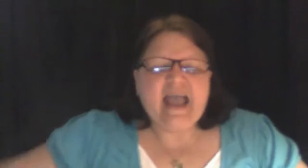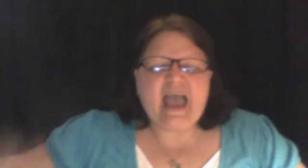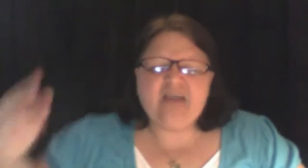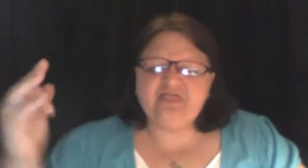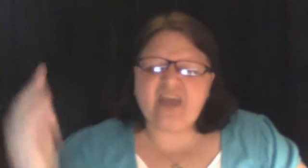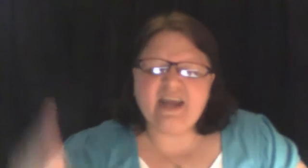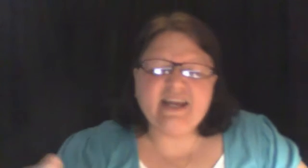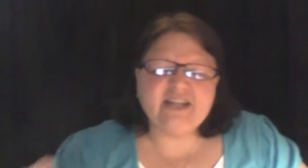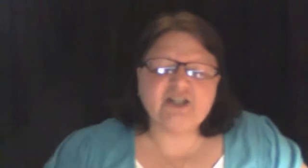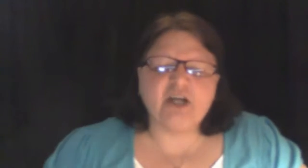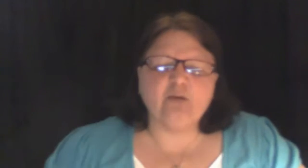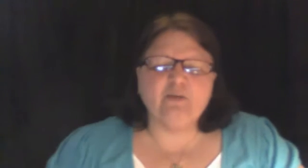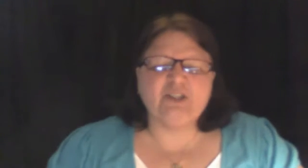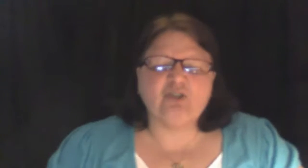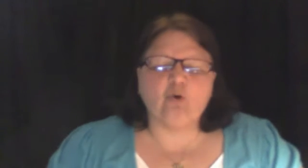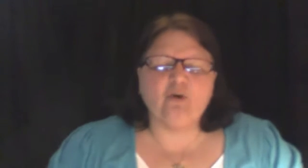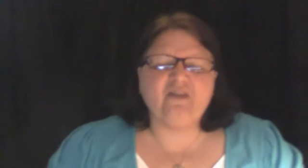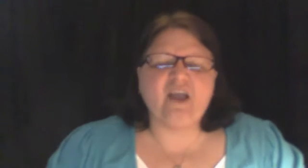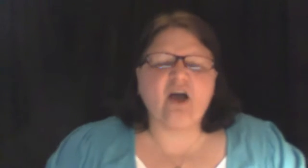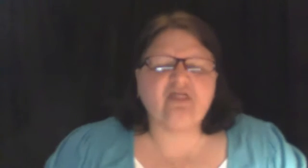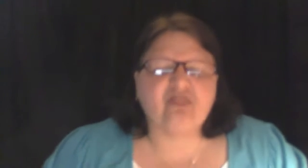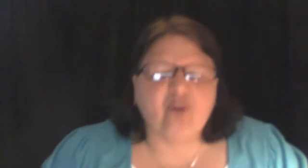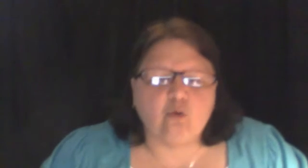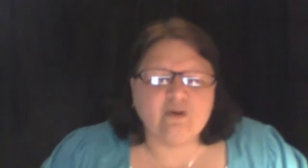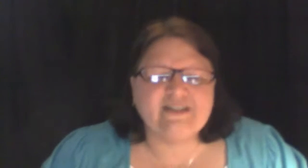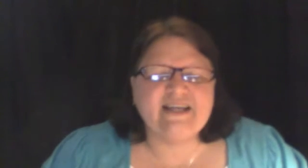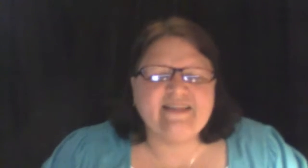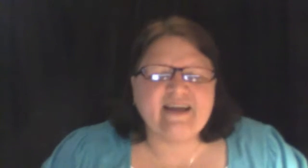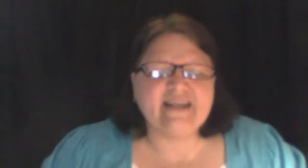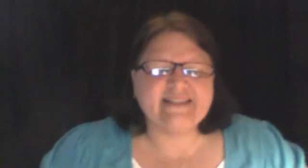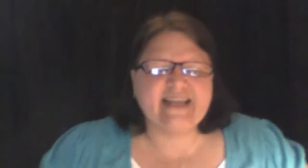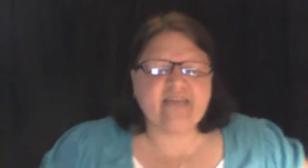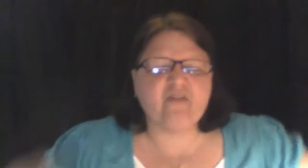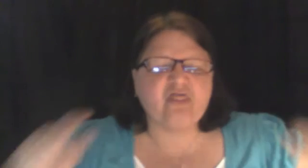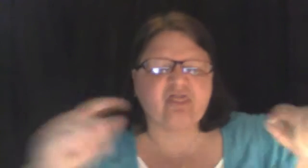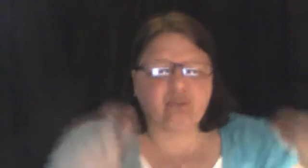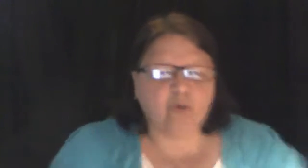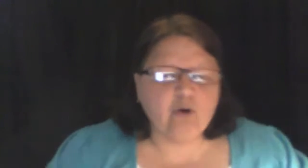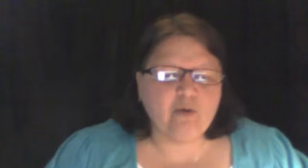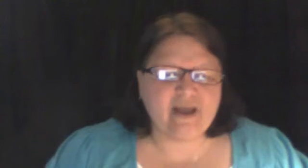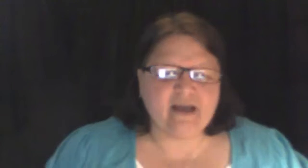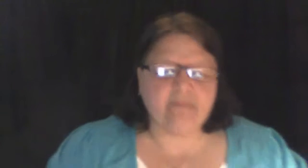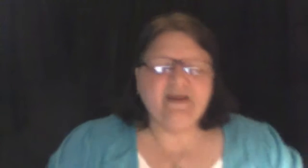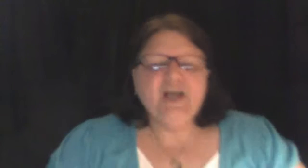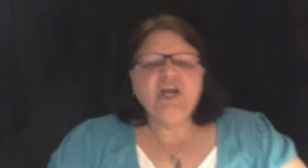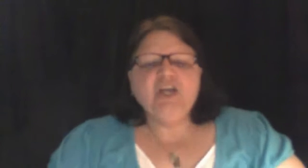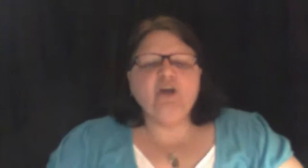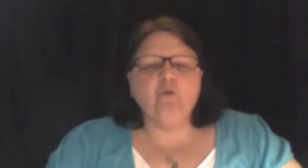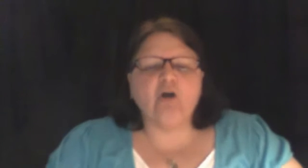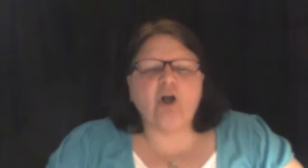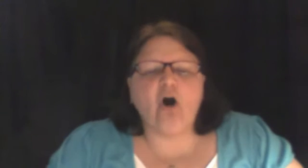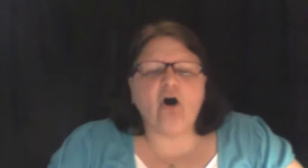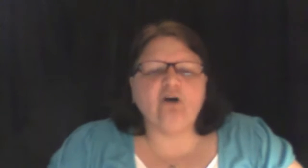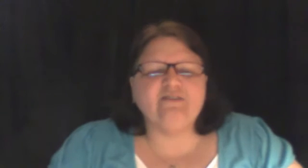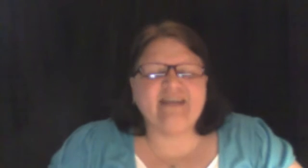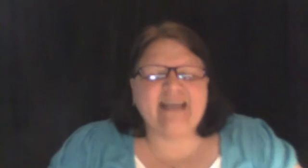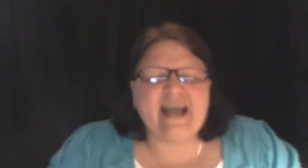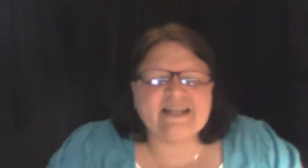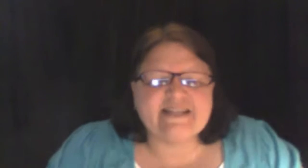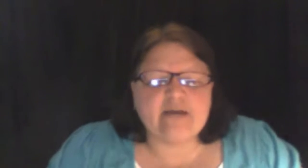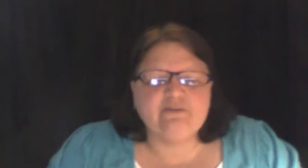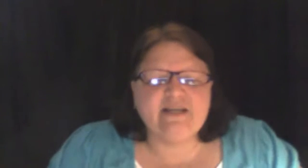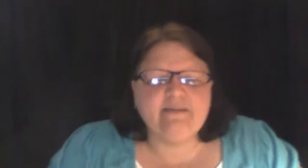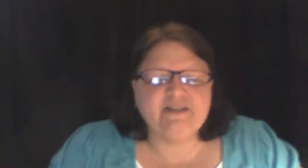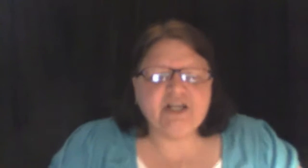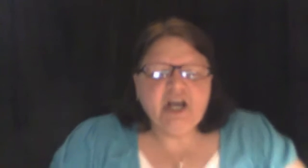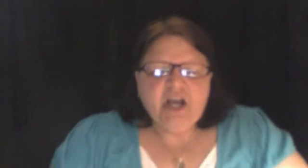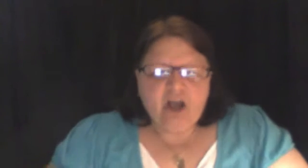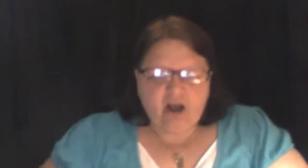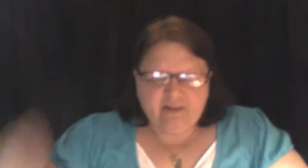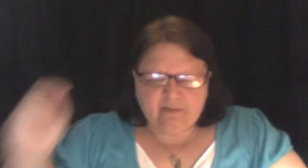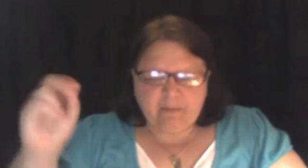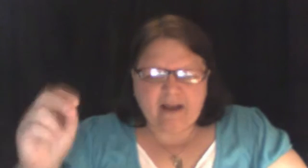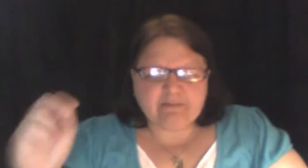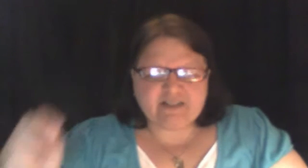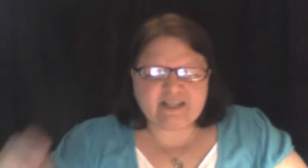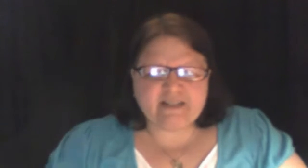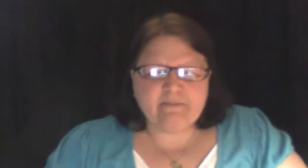And then he's going to restore the authority that is given through him. You were called to cast out demons. The Bible says in